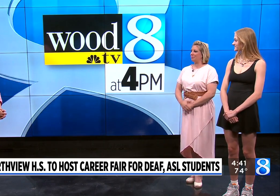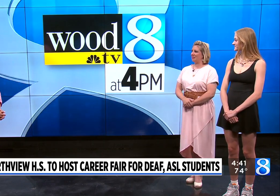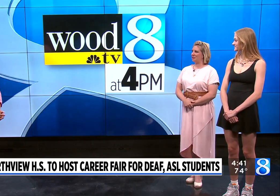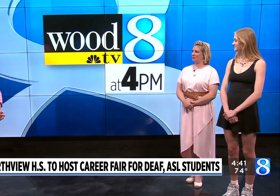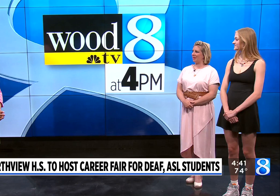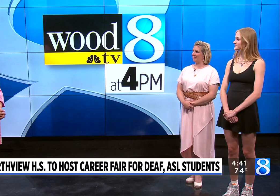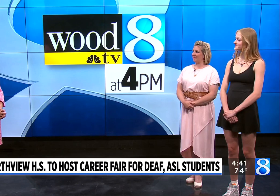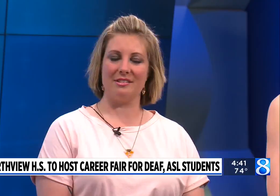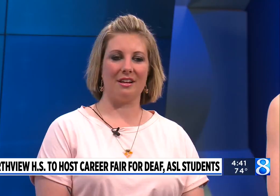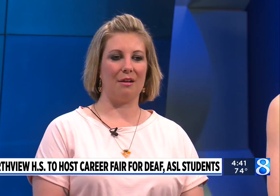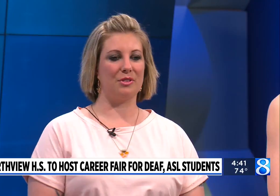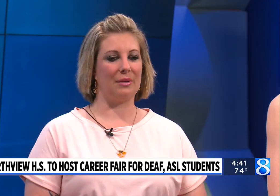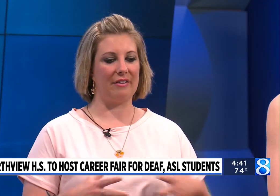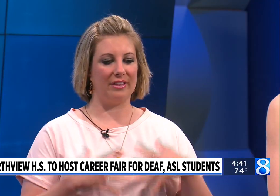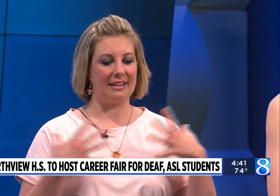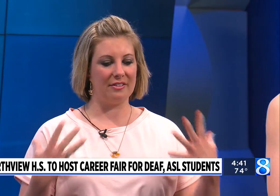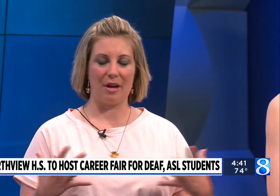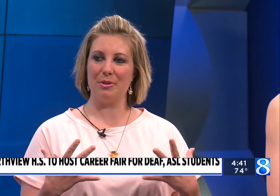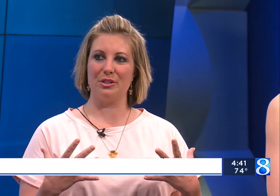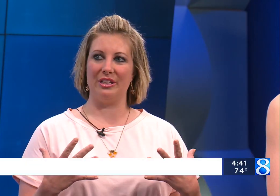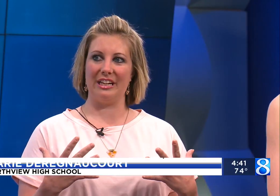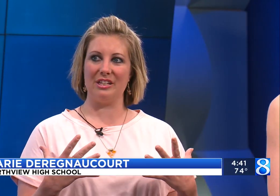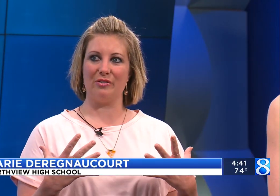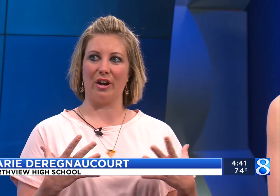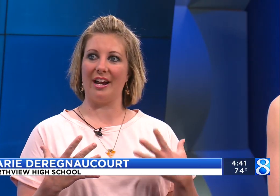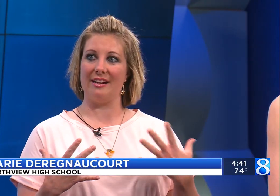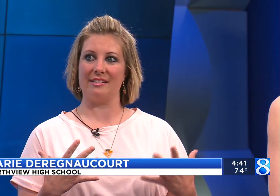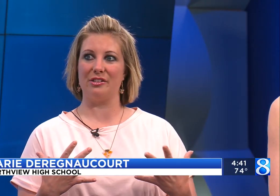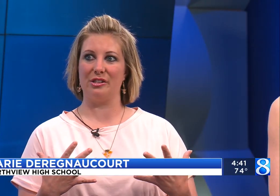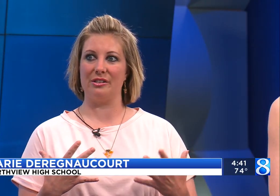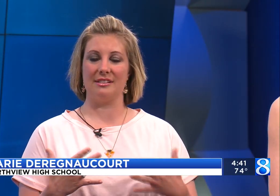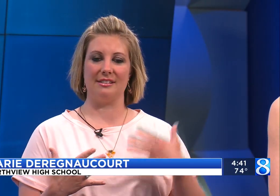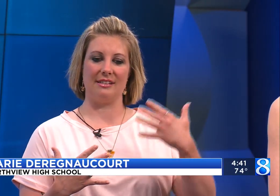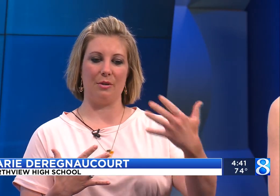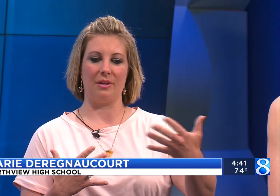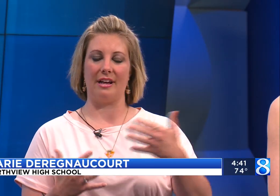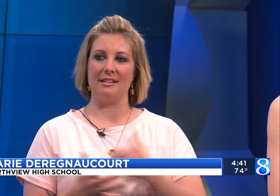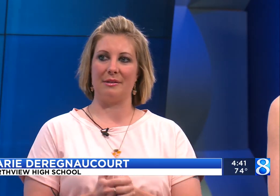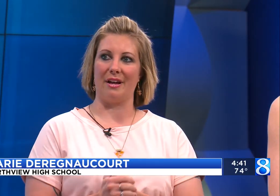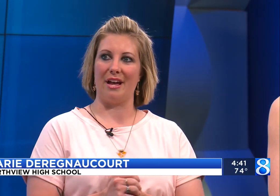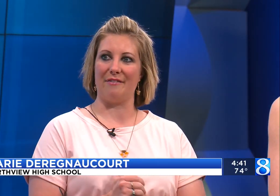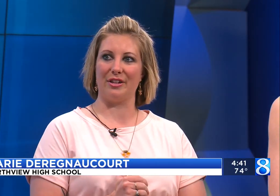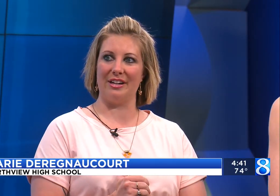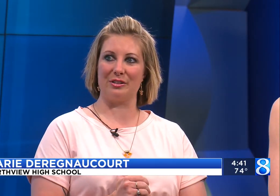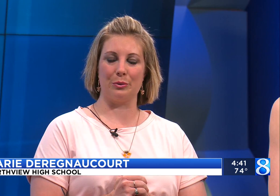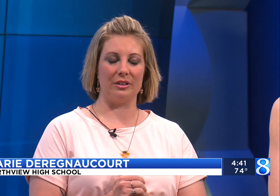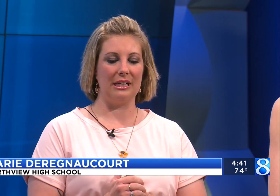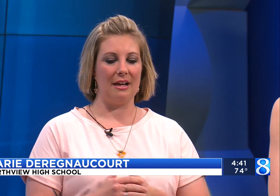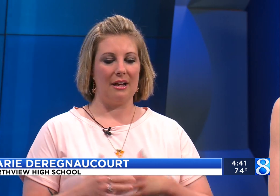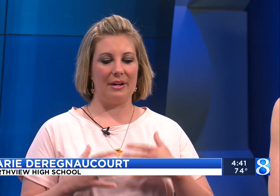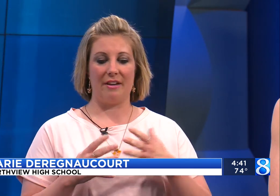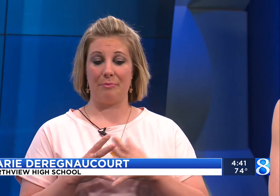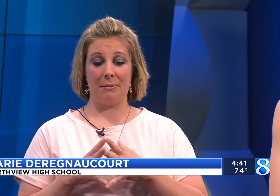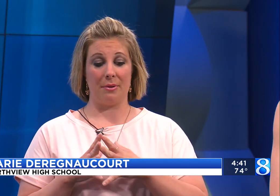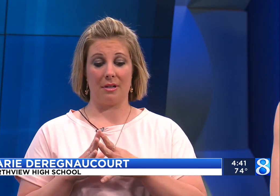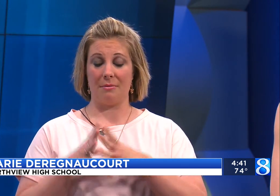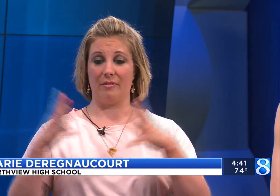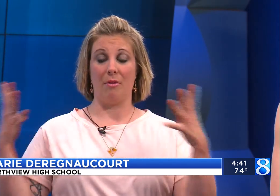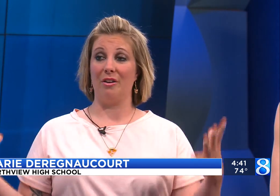majors and minors. So we have lots of opportunities for our ASL students to see what lies after high school. We have people coming from all